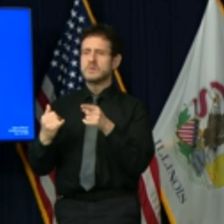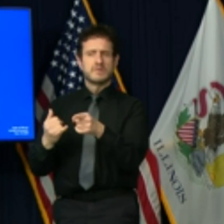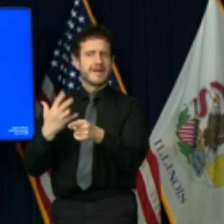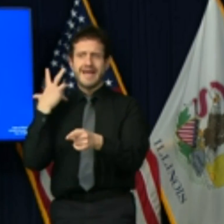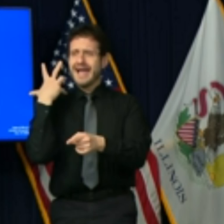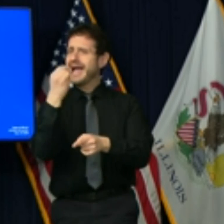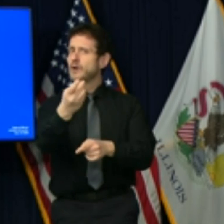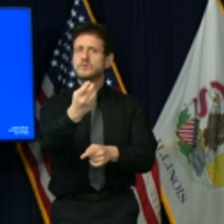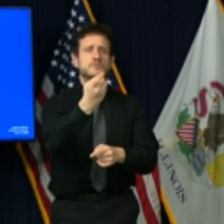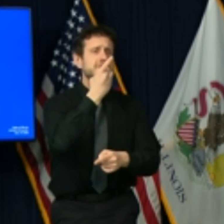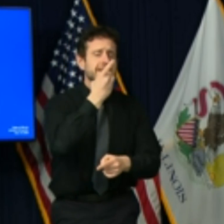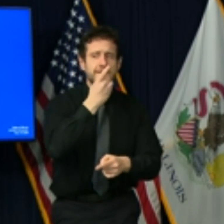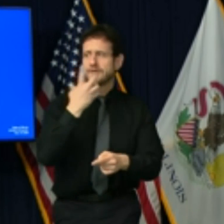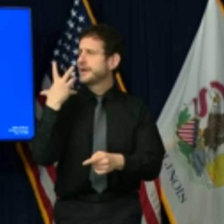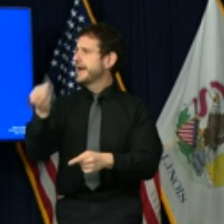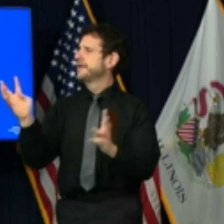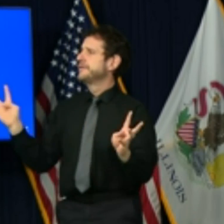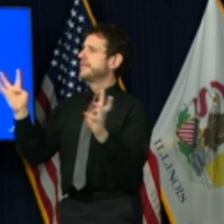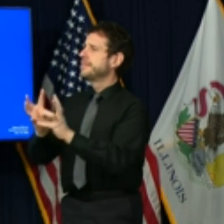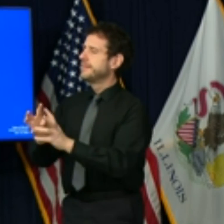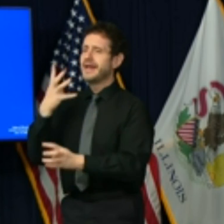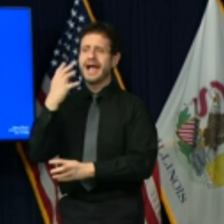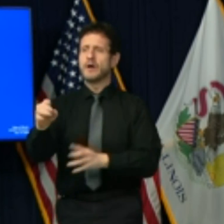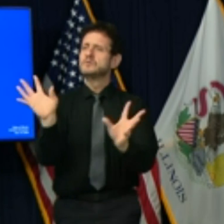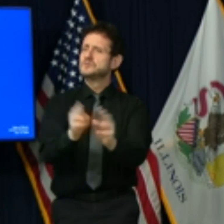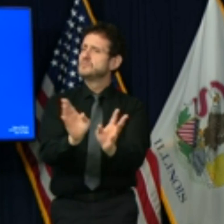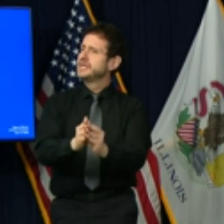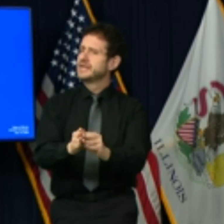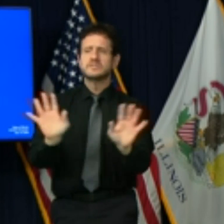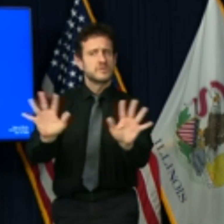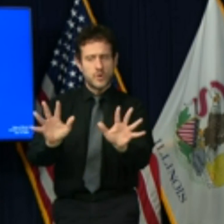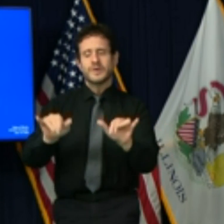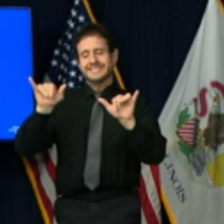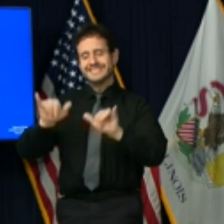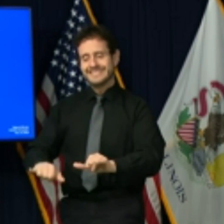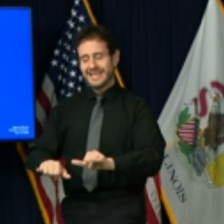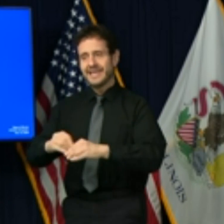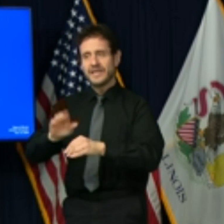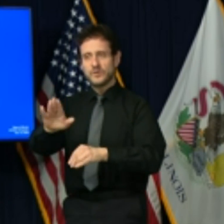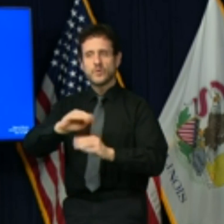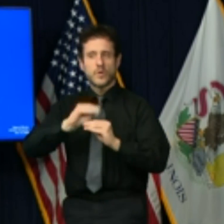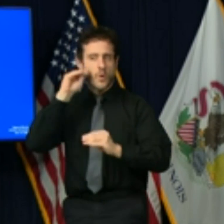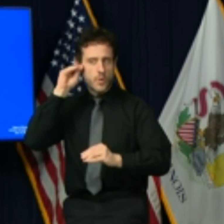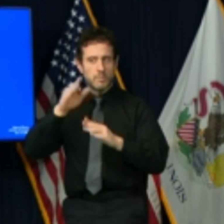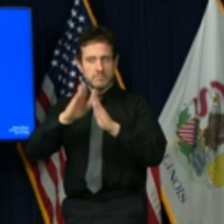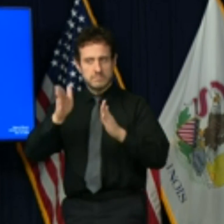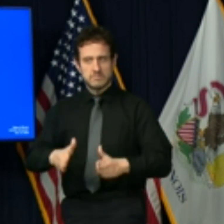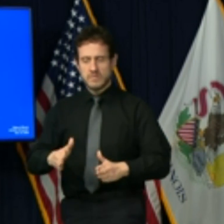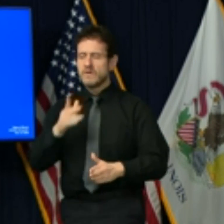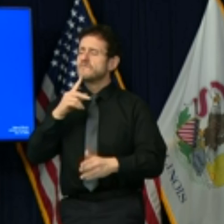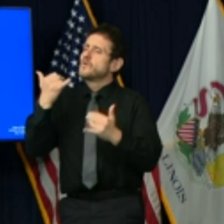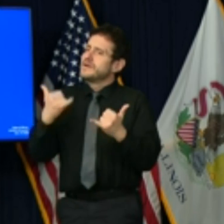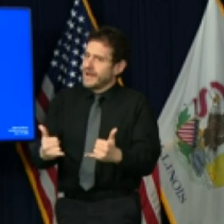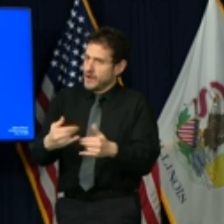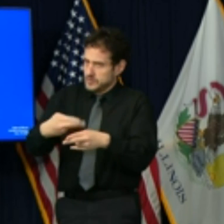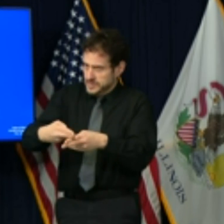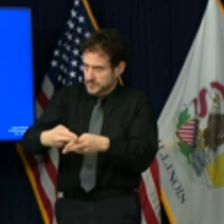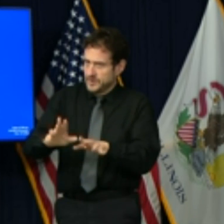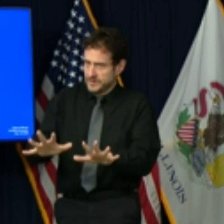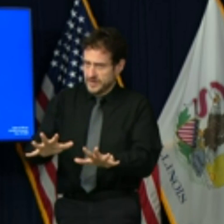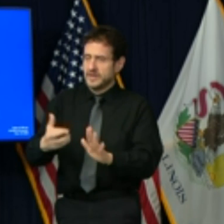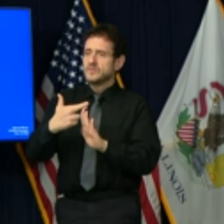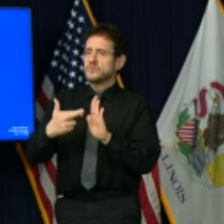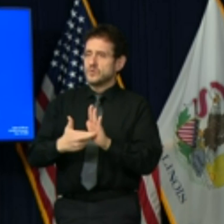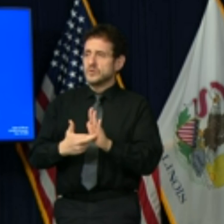events, gatherings, or meetings beyond your own household. This is a temporary set of rules that are